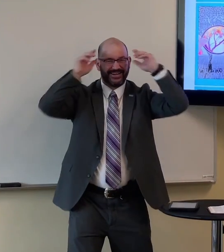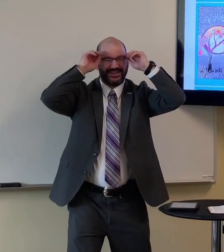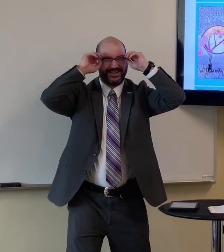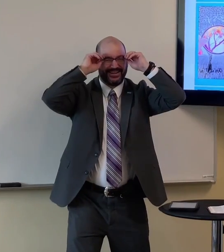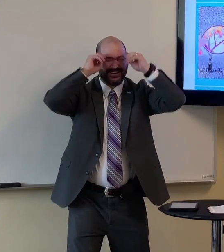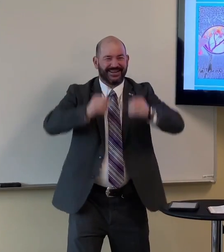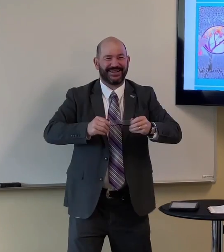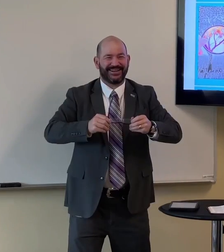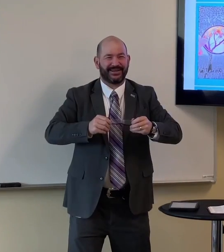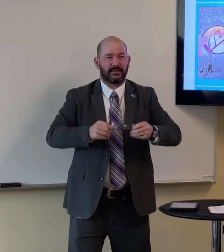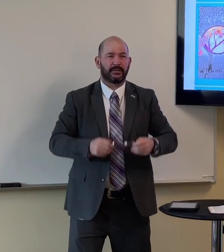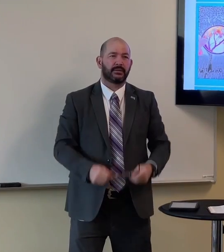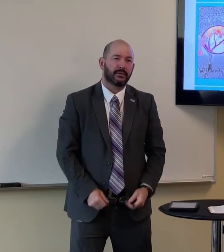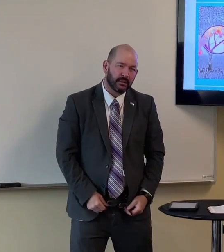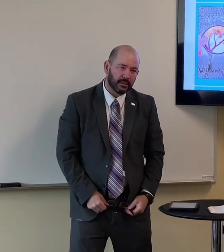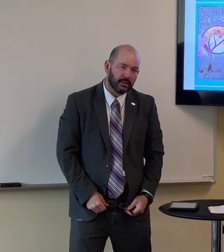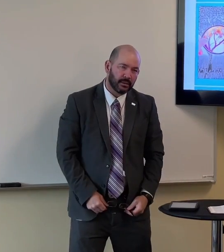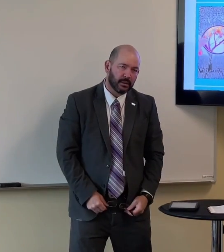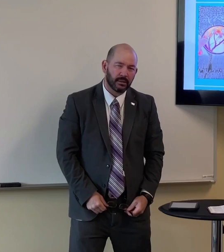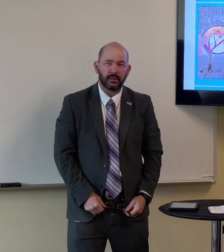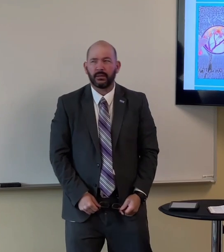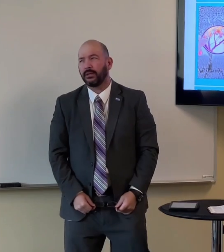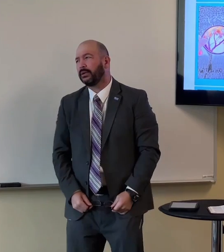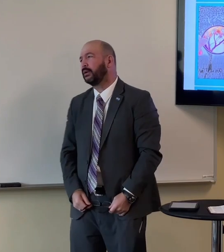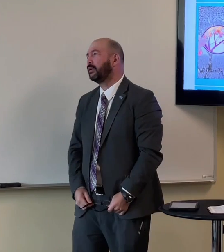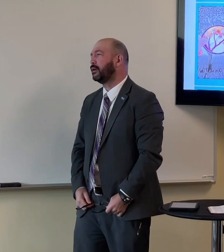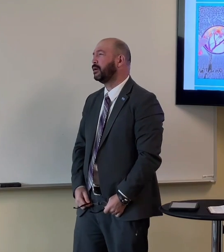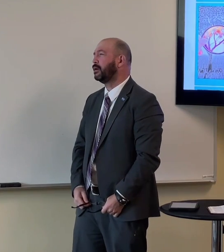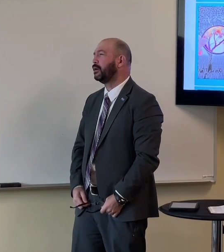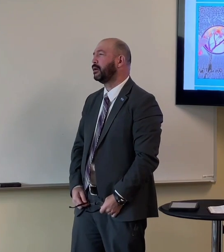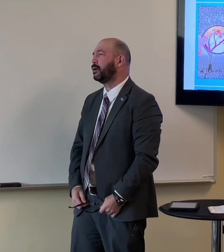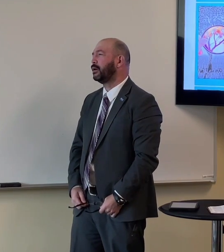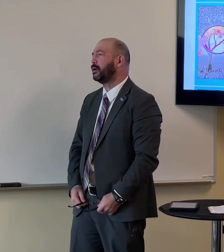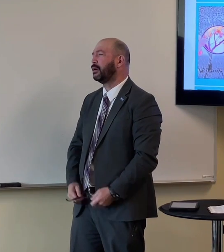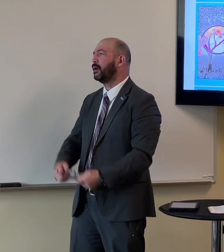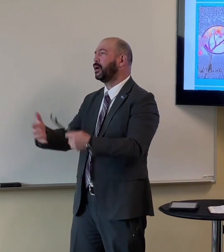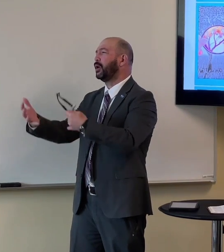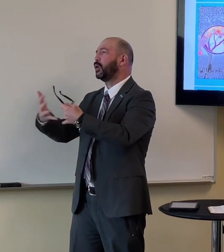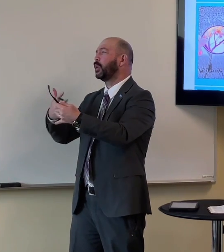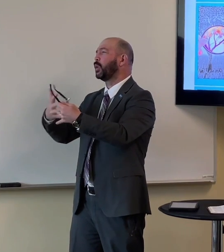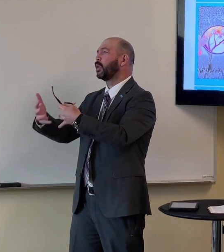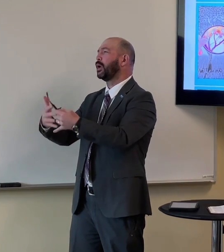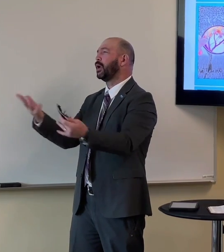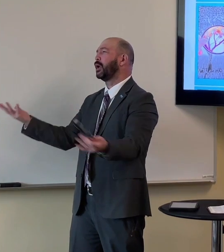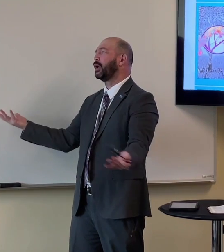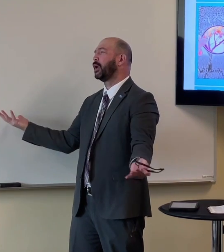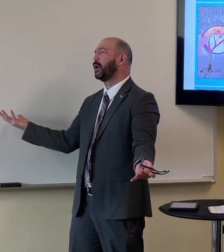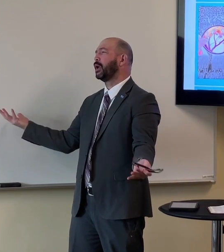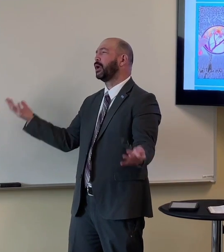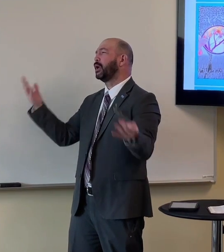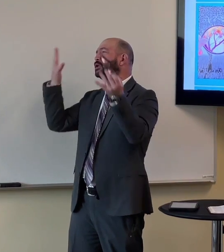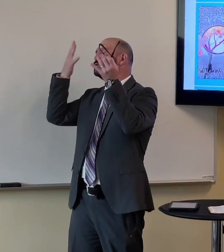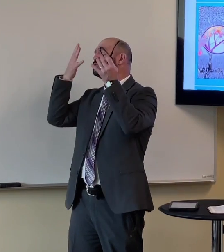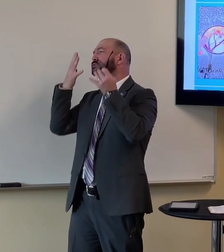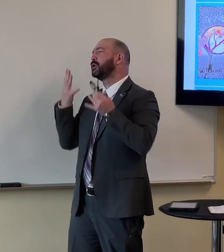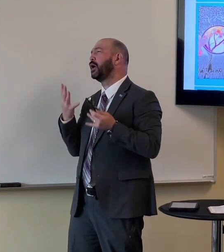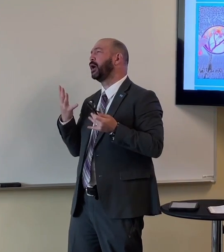green. They take their glasses off and it's like this. And they put it on. Everything's gray. It's,